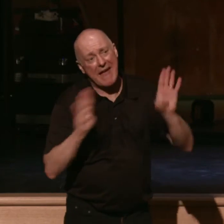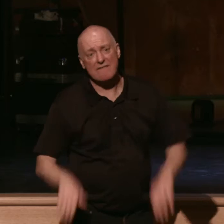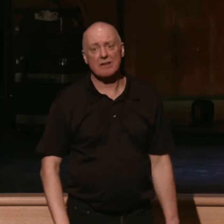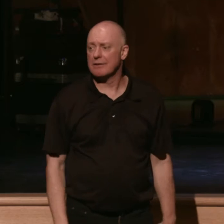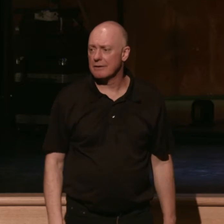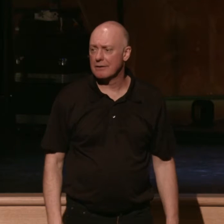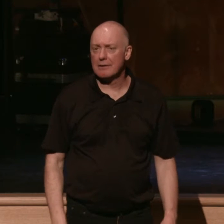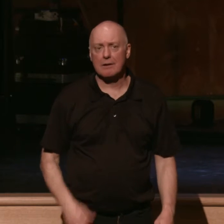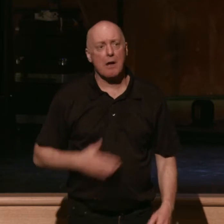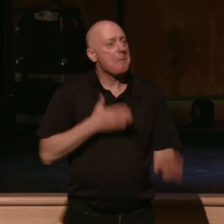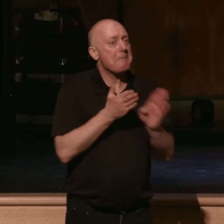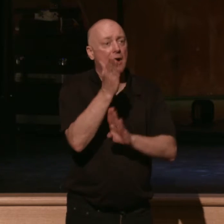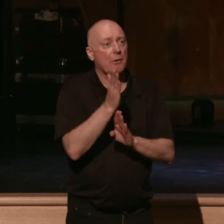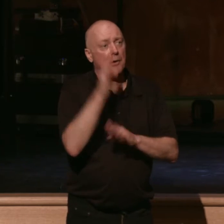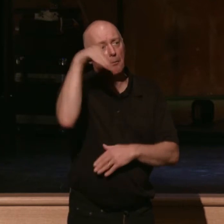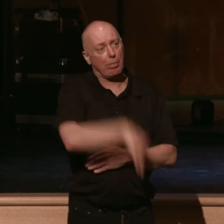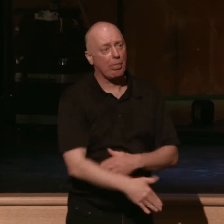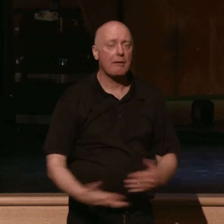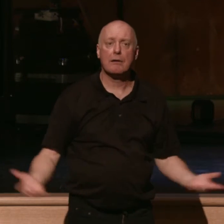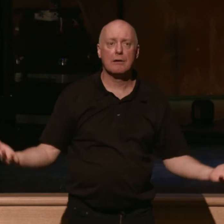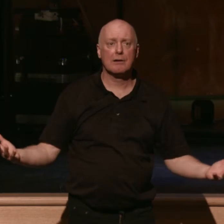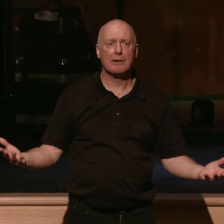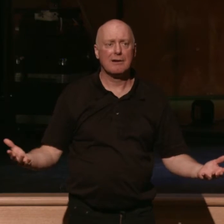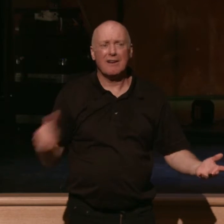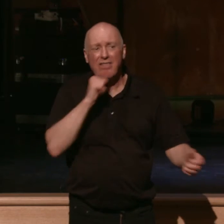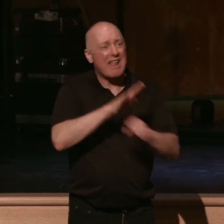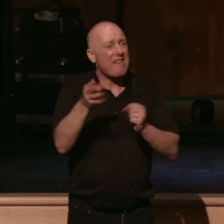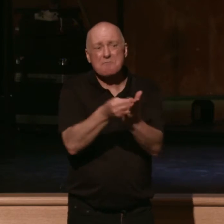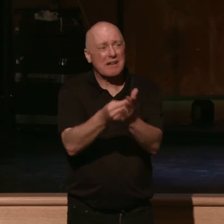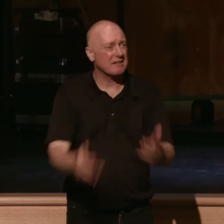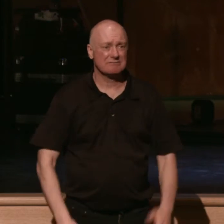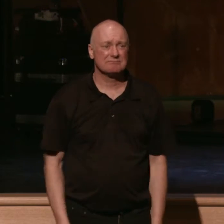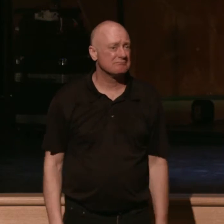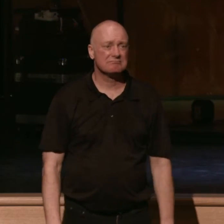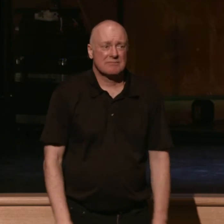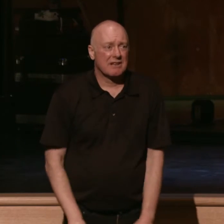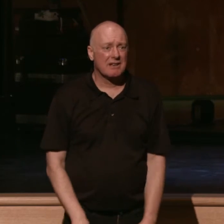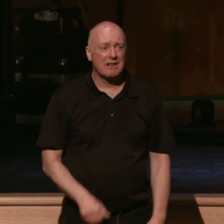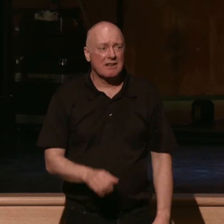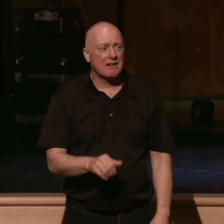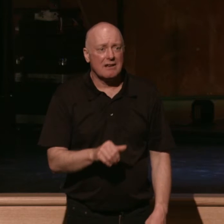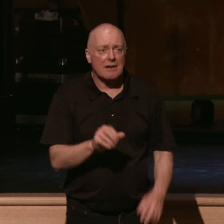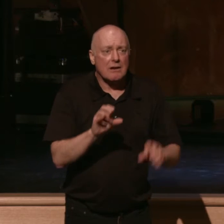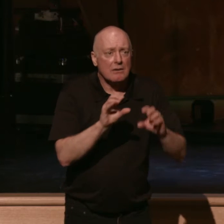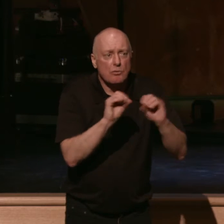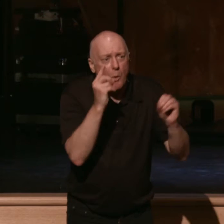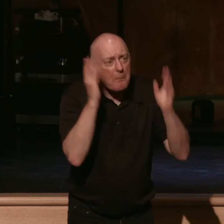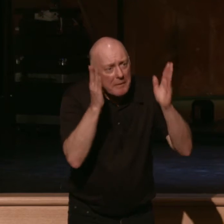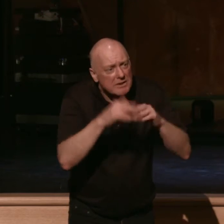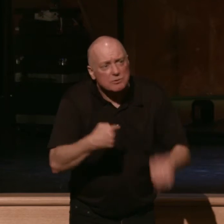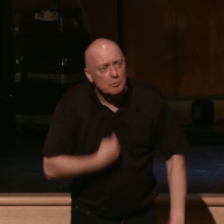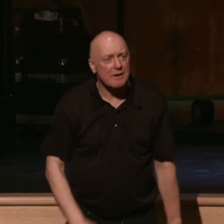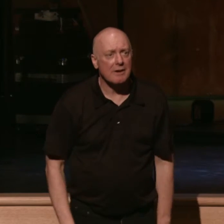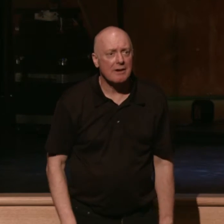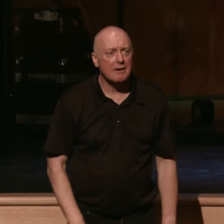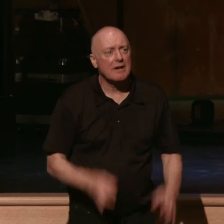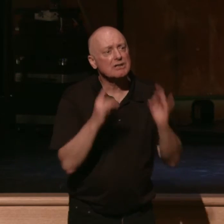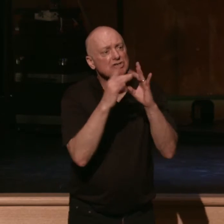My career is not enough. There's not enough money. I don't get the attention I deserve. The Starbucks line is too long.